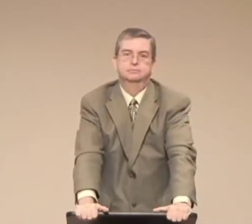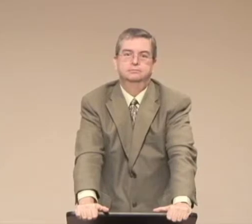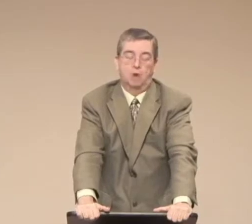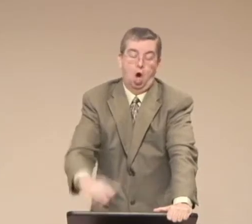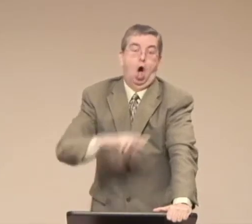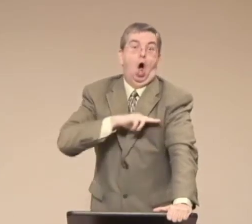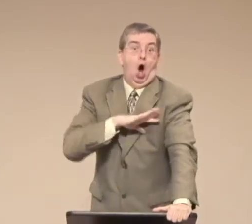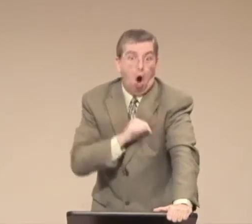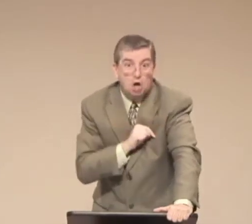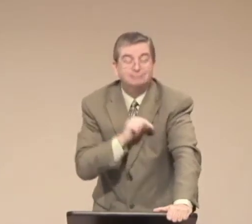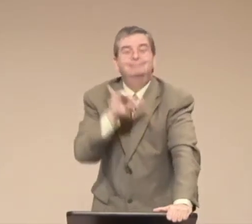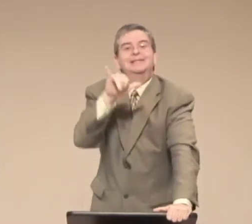Learn to forget.